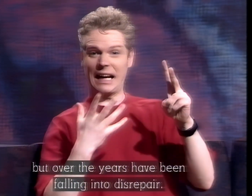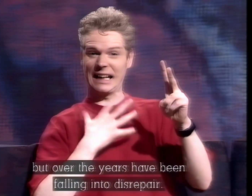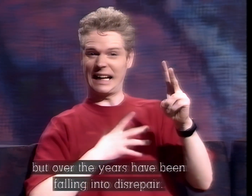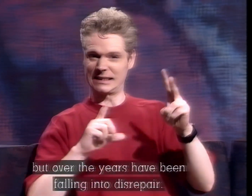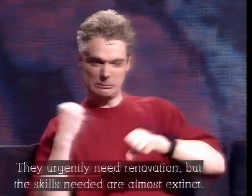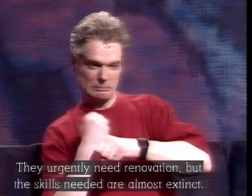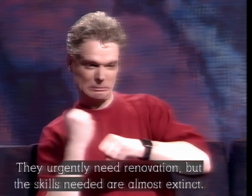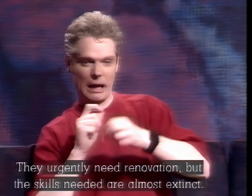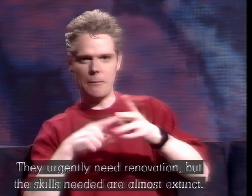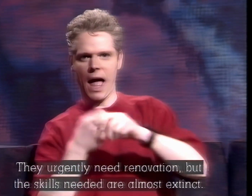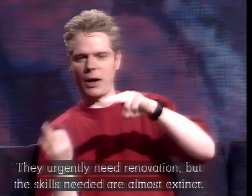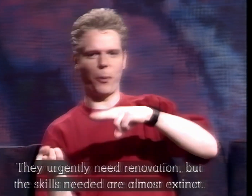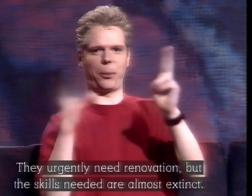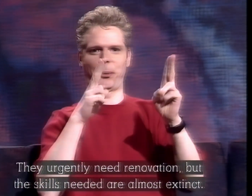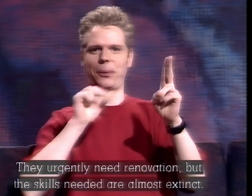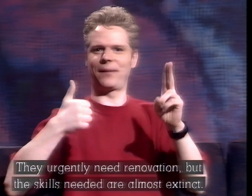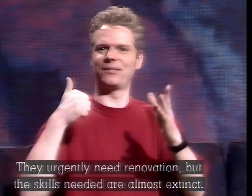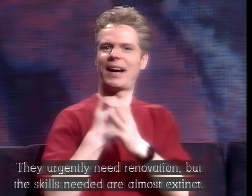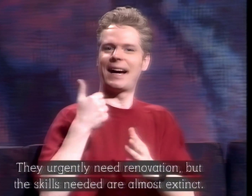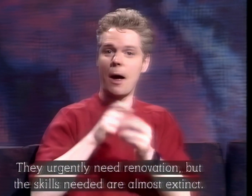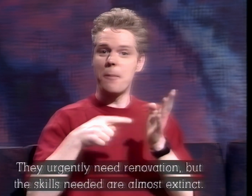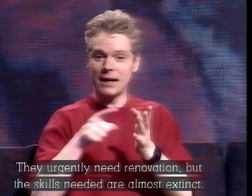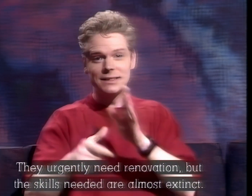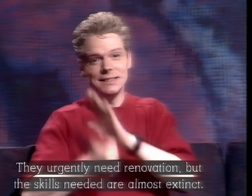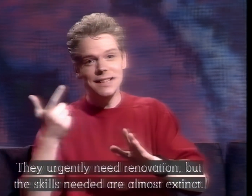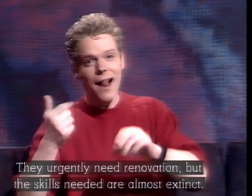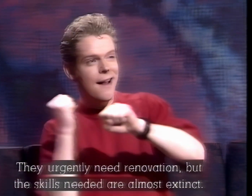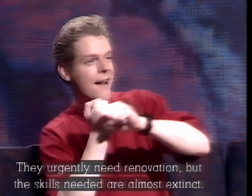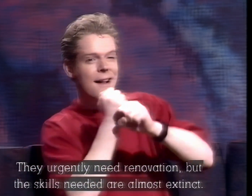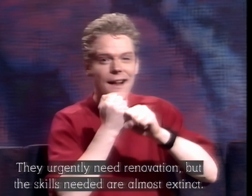They urgently need renovation, but the skills needed are almost extinct.